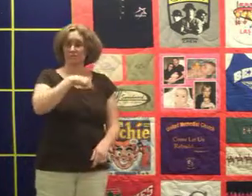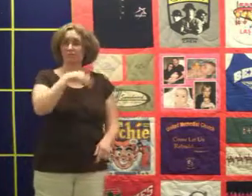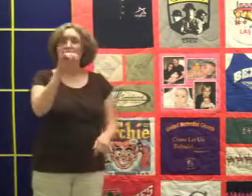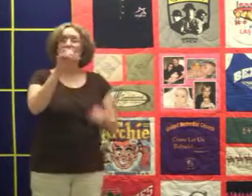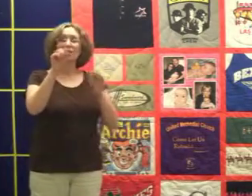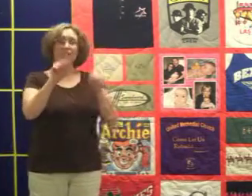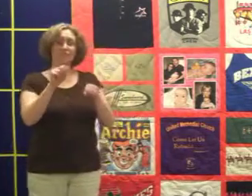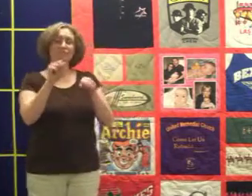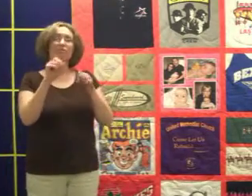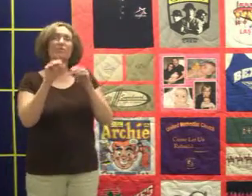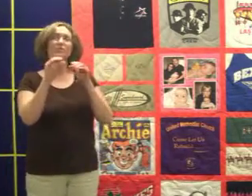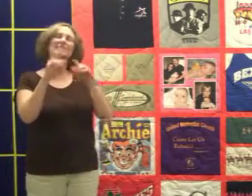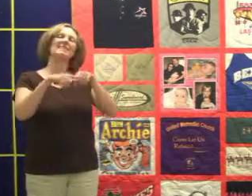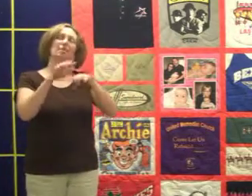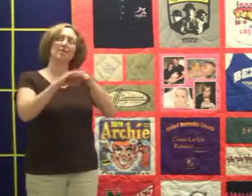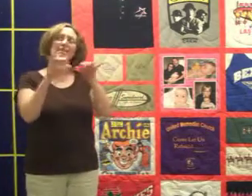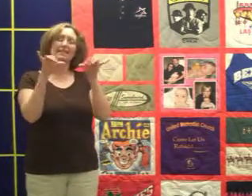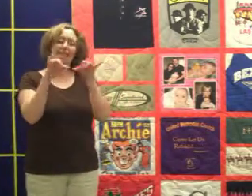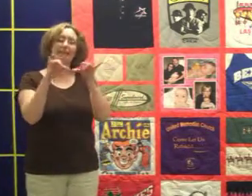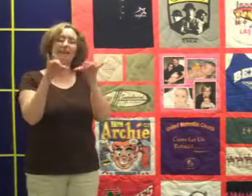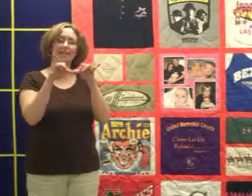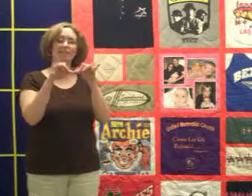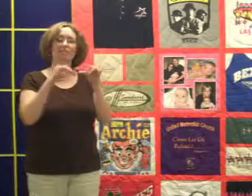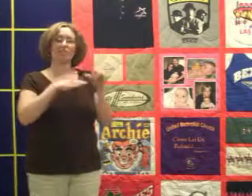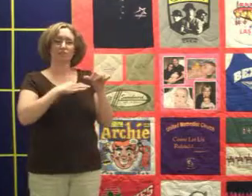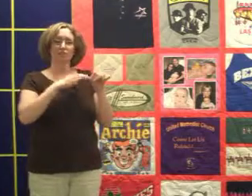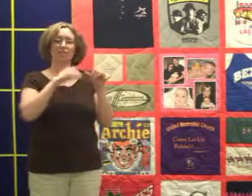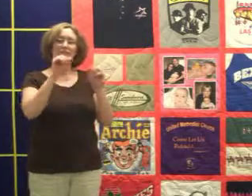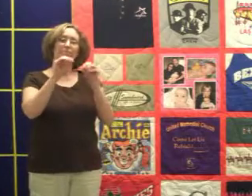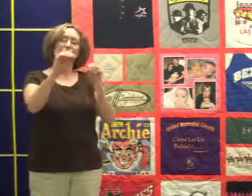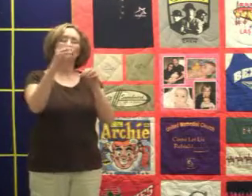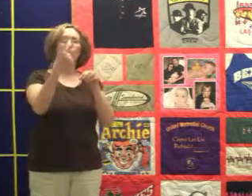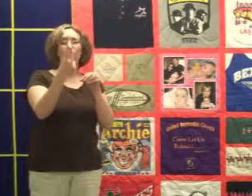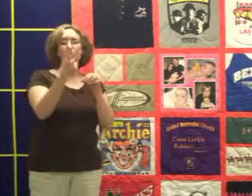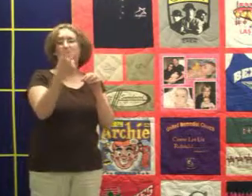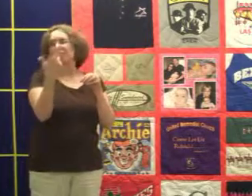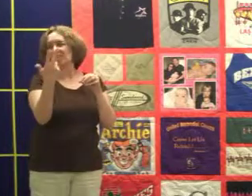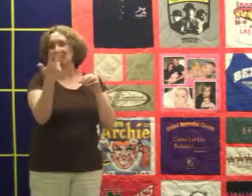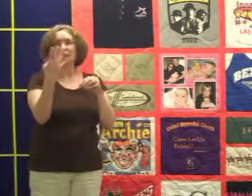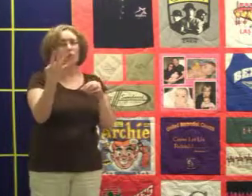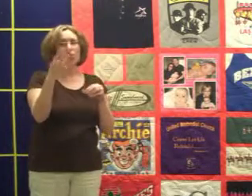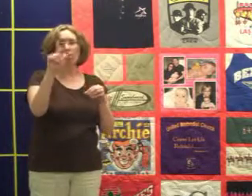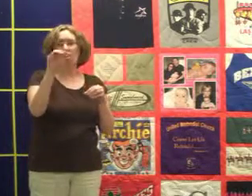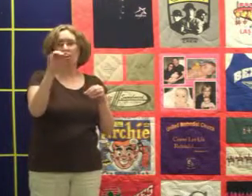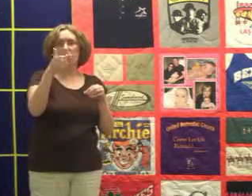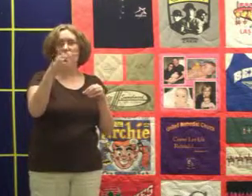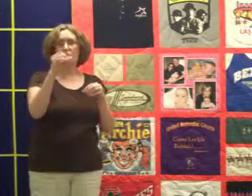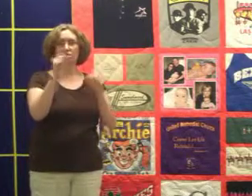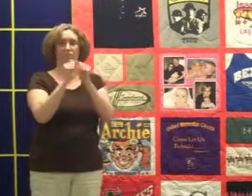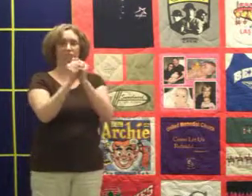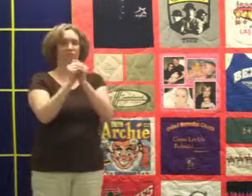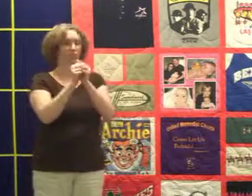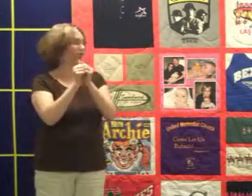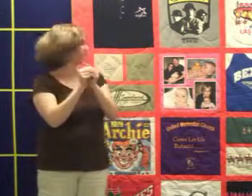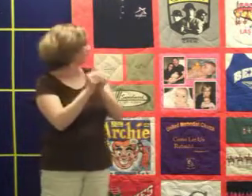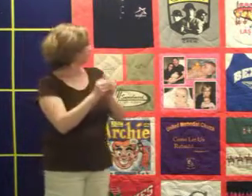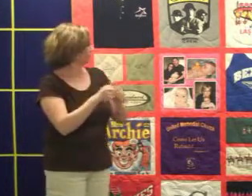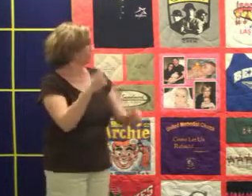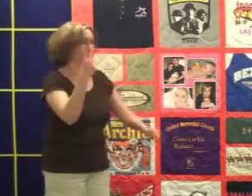Also, depending on the size of your t-shirt logos, can put two, three, or even four together